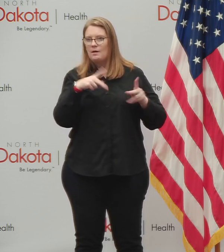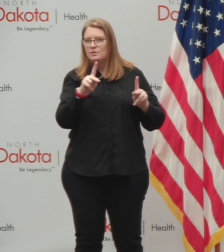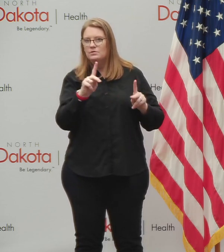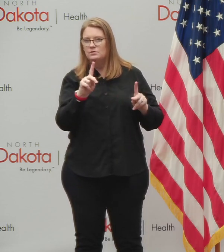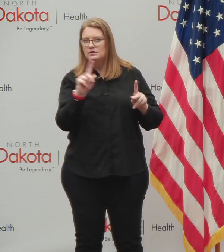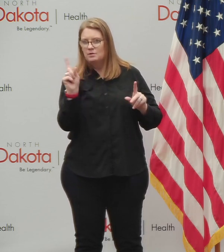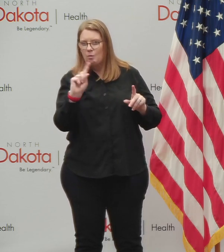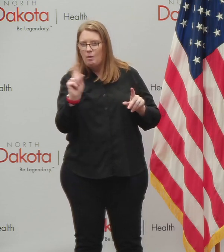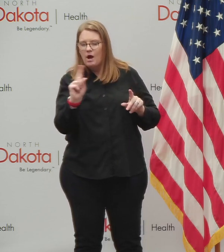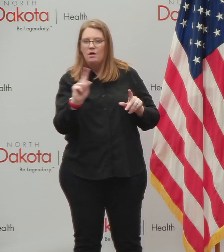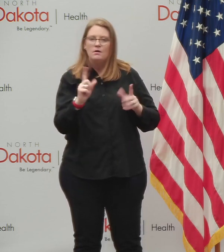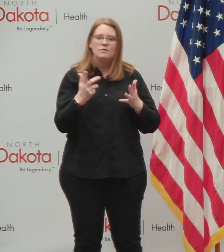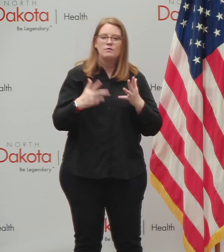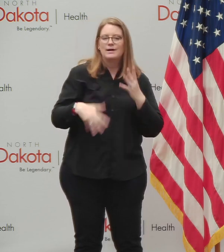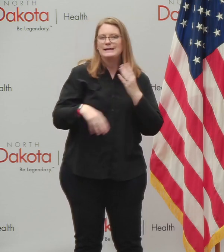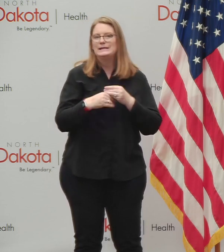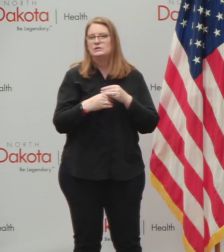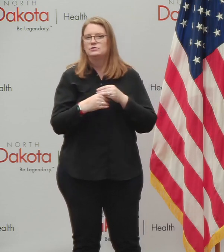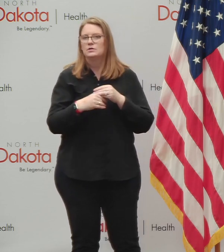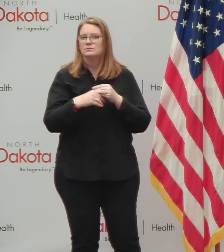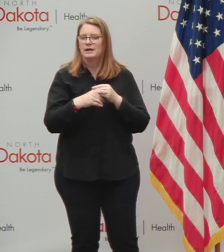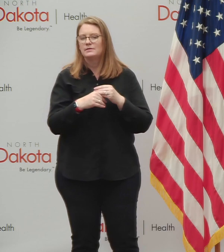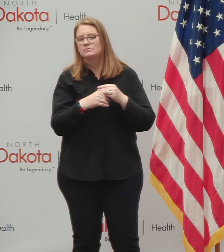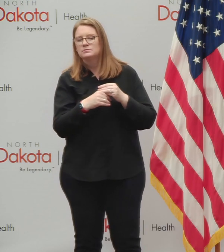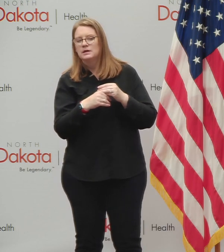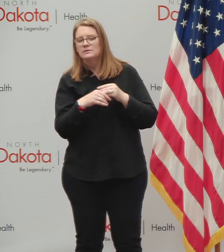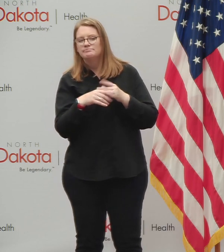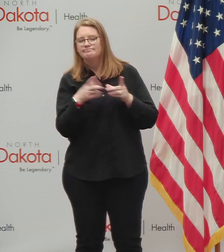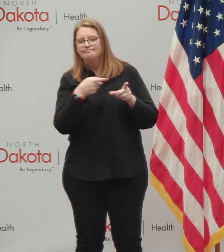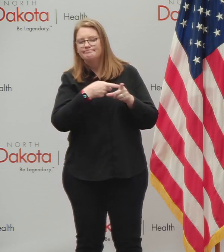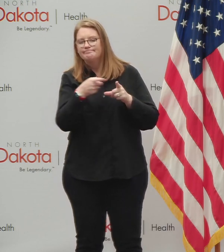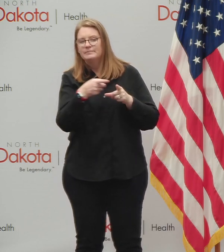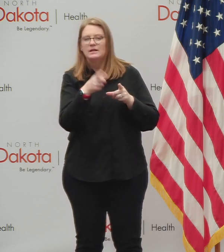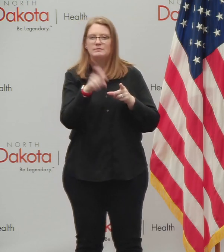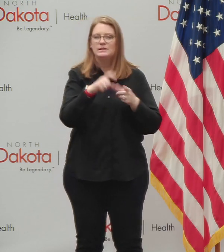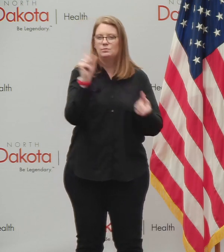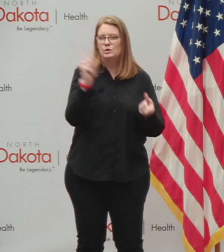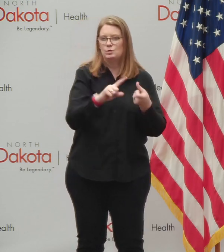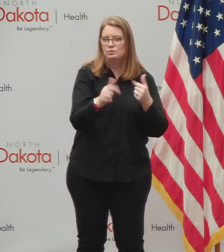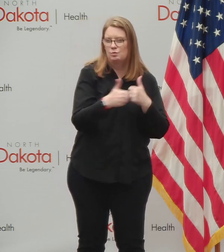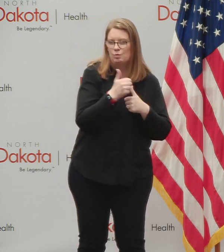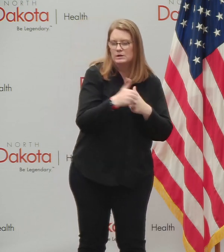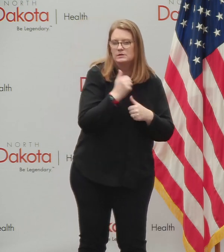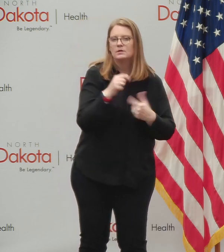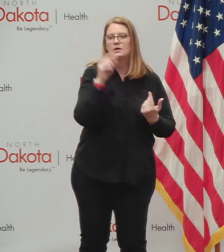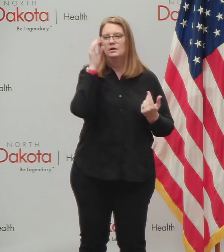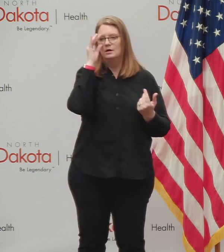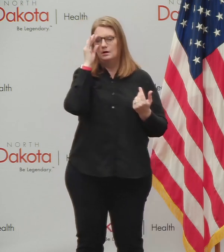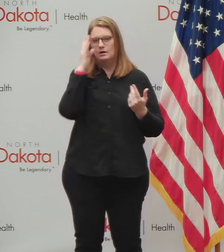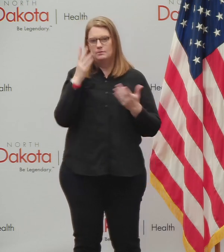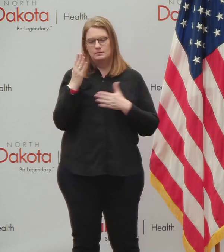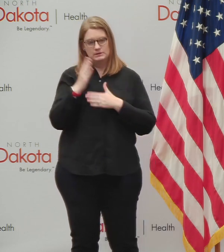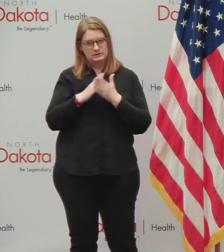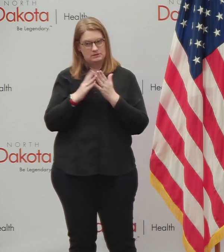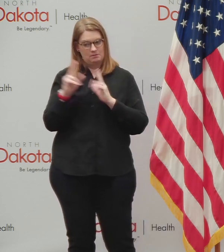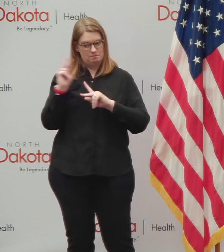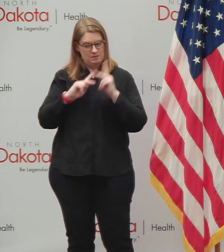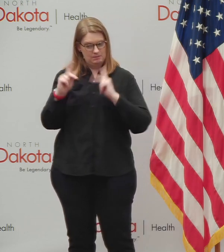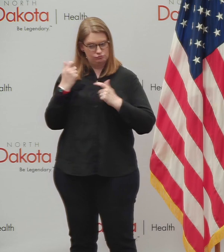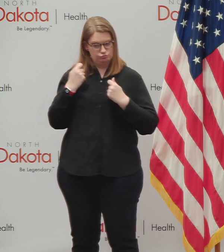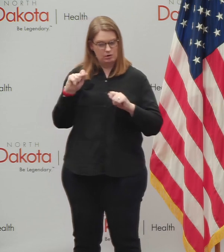mitigation. And we've seen, uh, many of them take additional steps, uh, that are to try to, again,